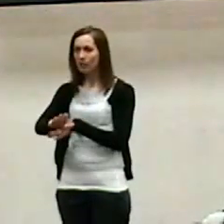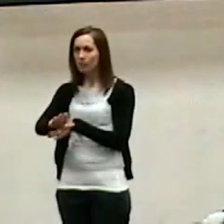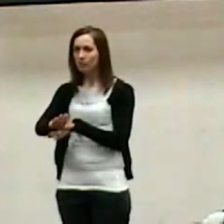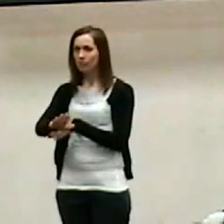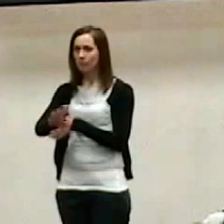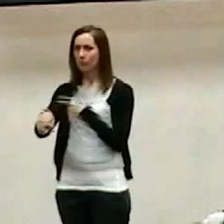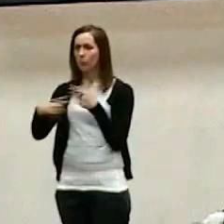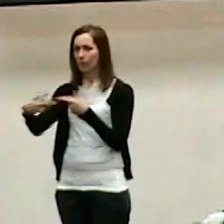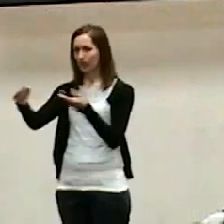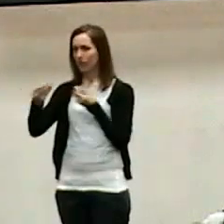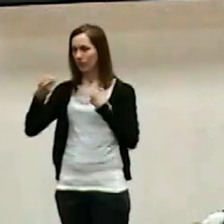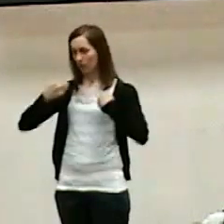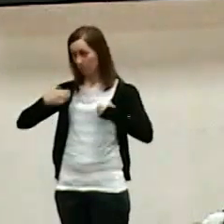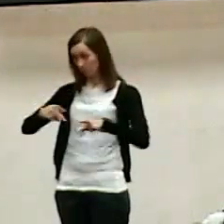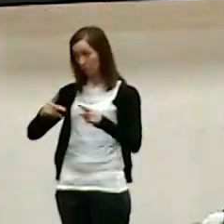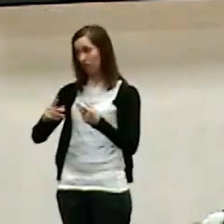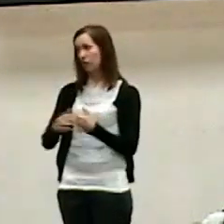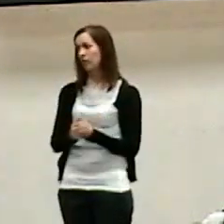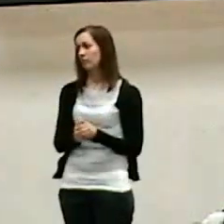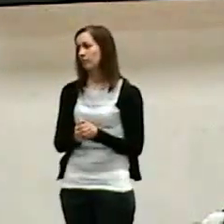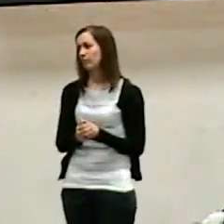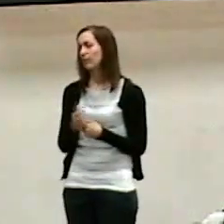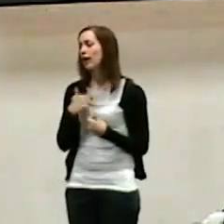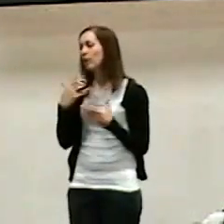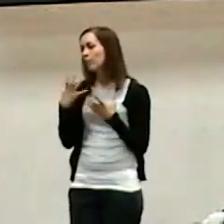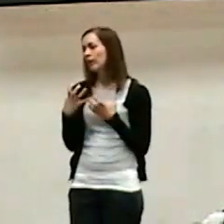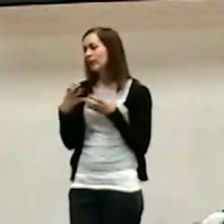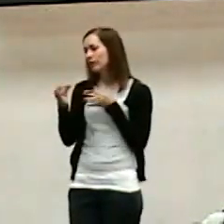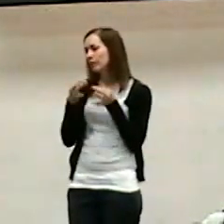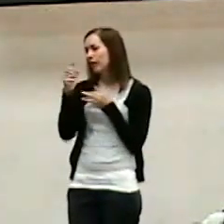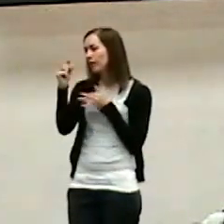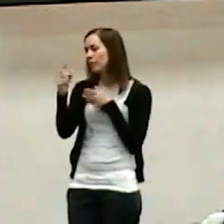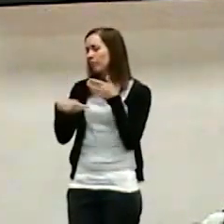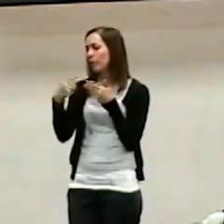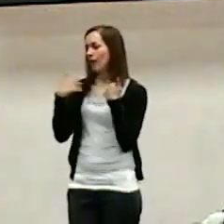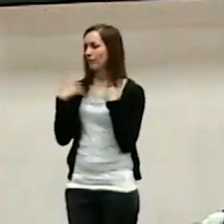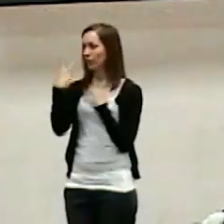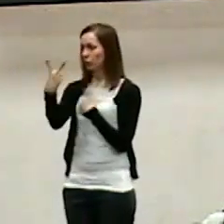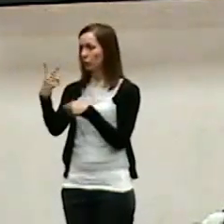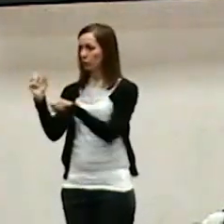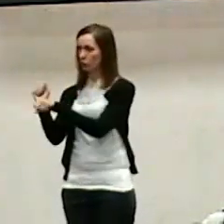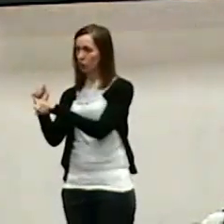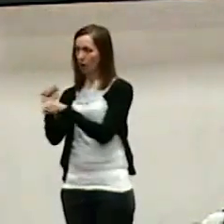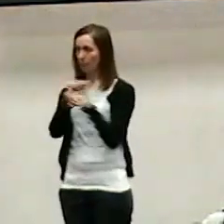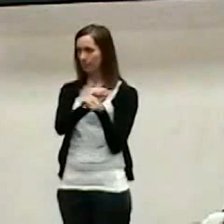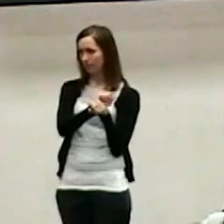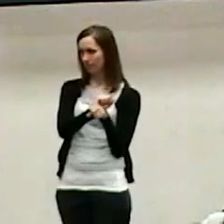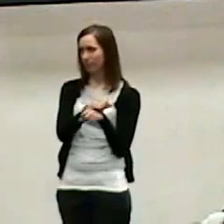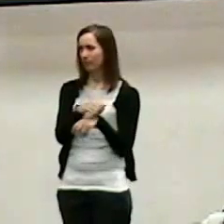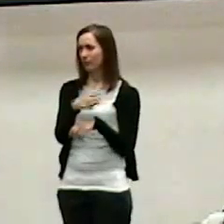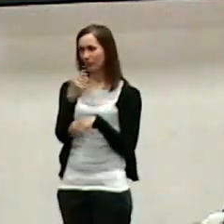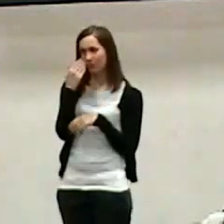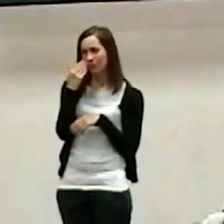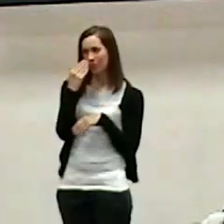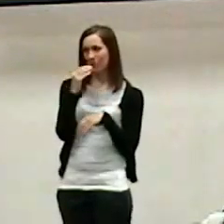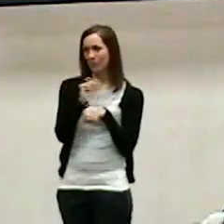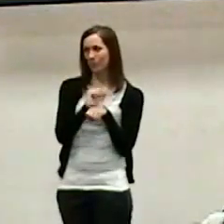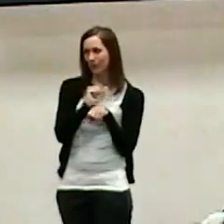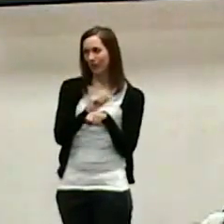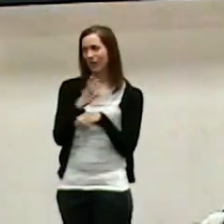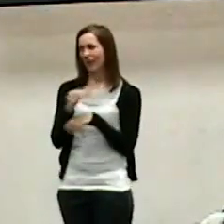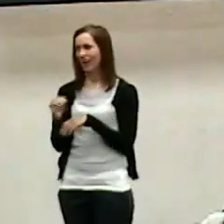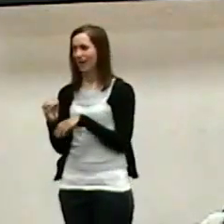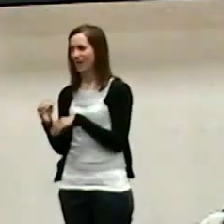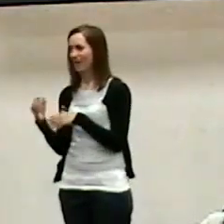to tell you something, a few things about a dual career ministry. And I'm not talking about having a job and then kind of helping out at church. I mean, when you're